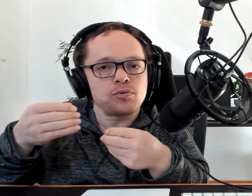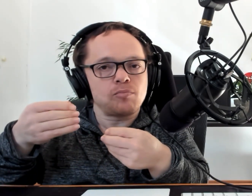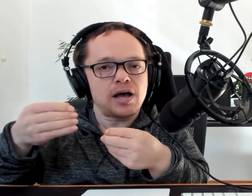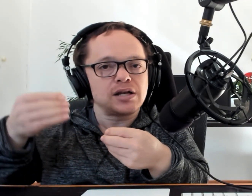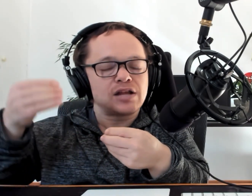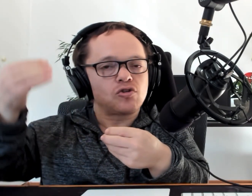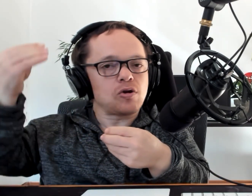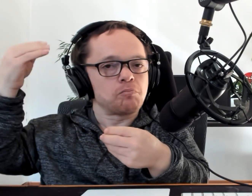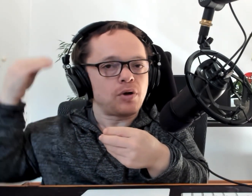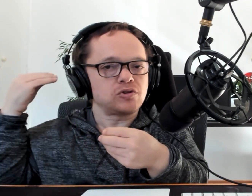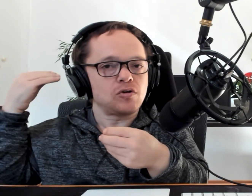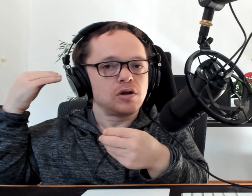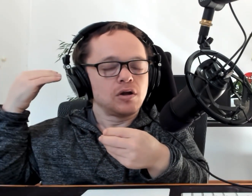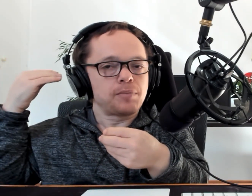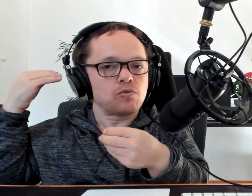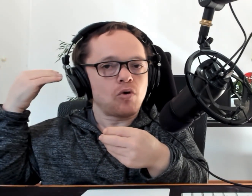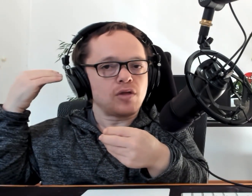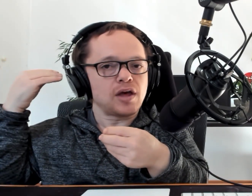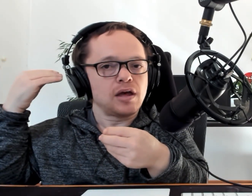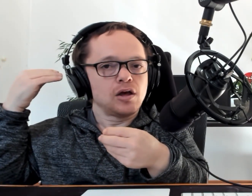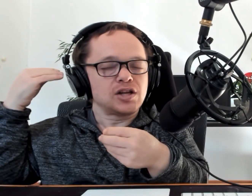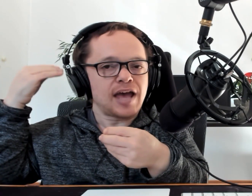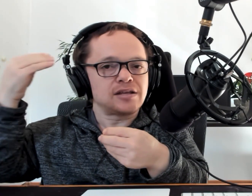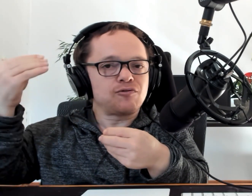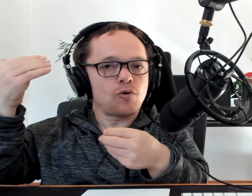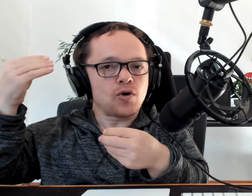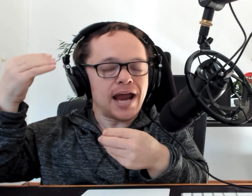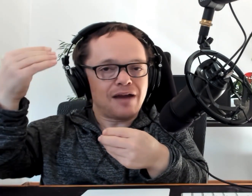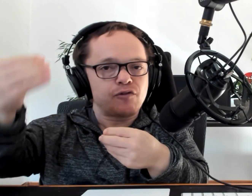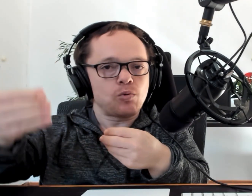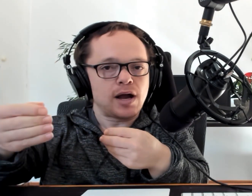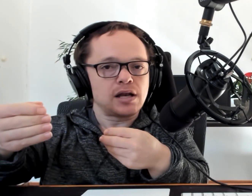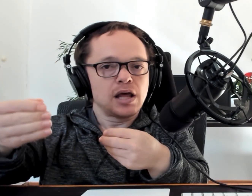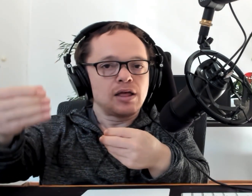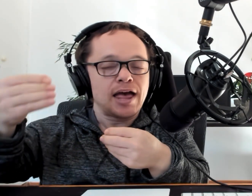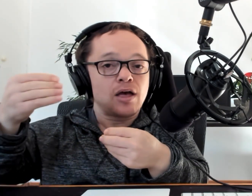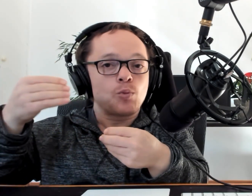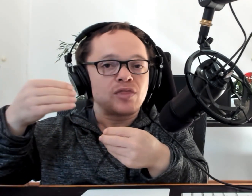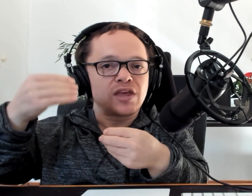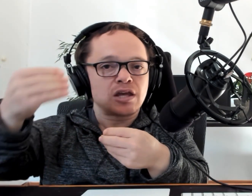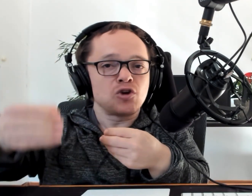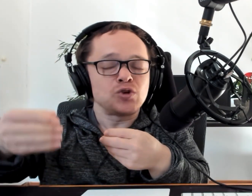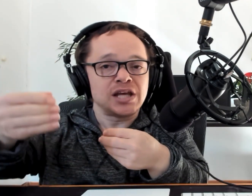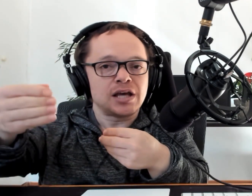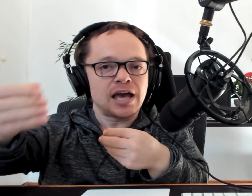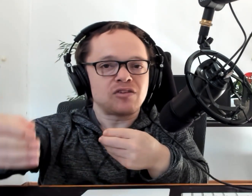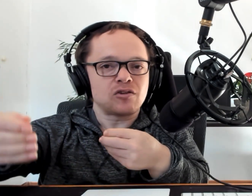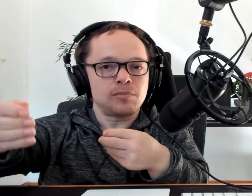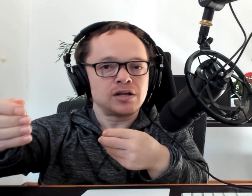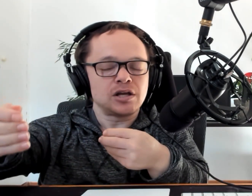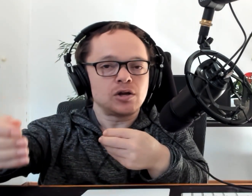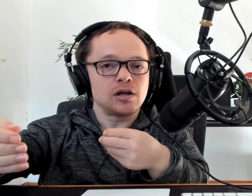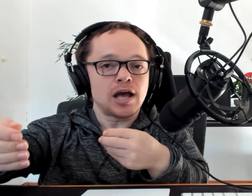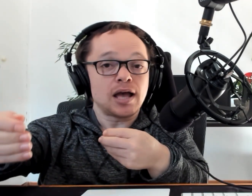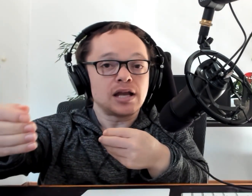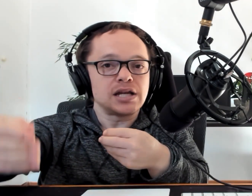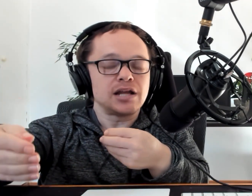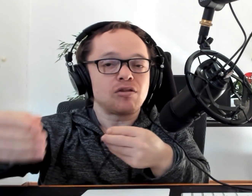of the mind, it's not bolt on, but rather cater for everyone with the unique accessibility needs,